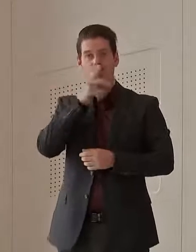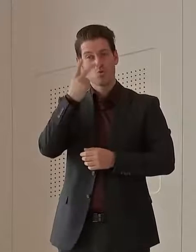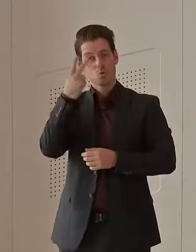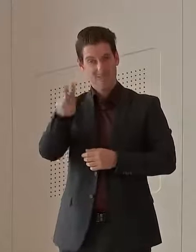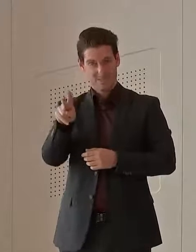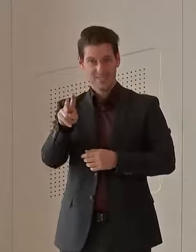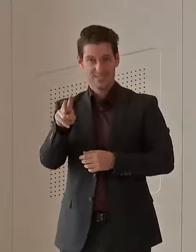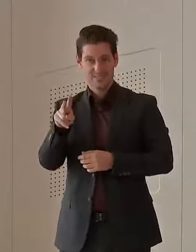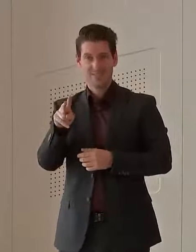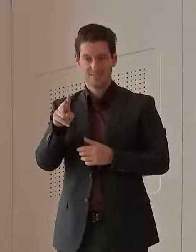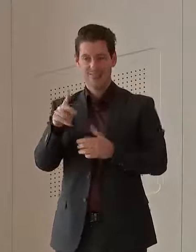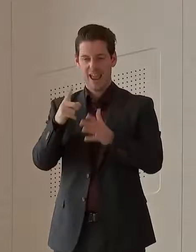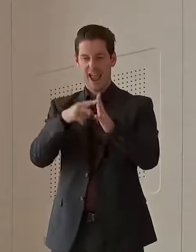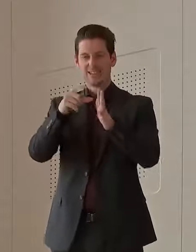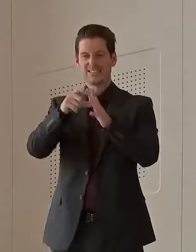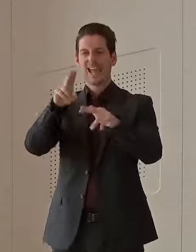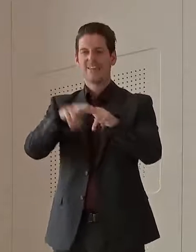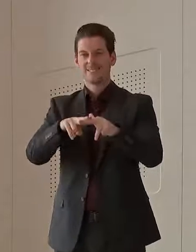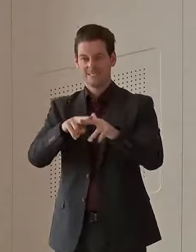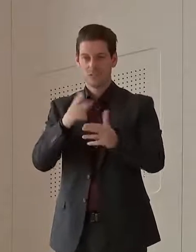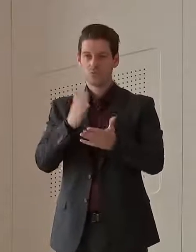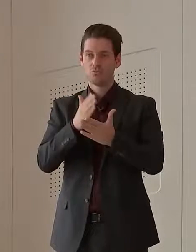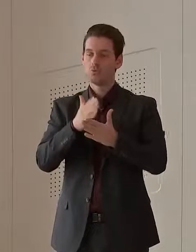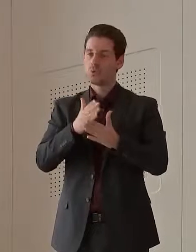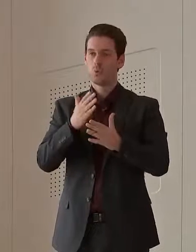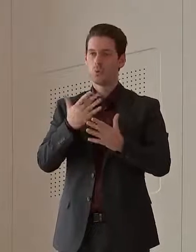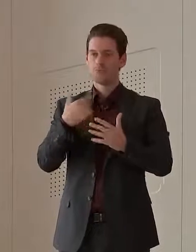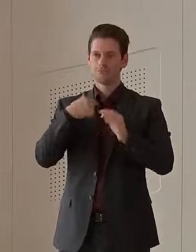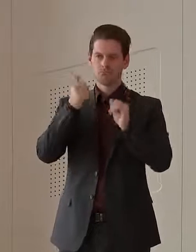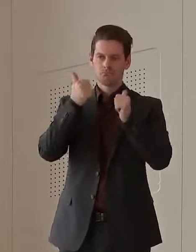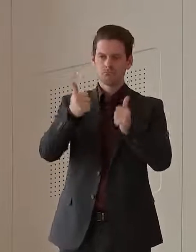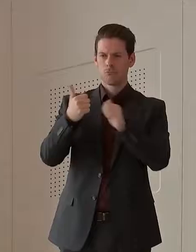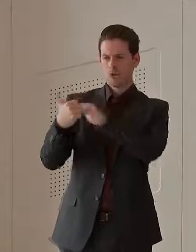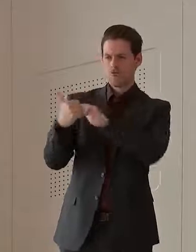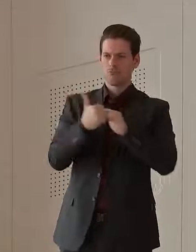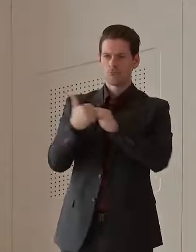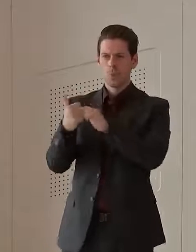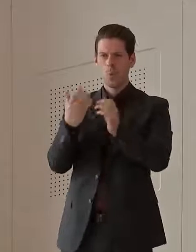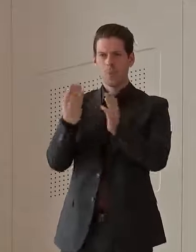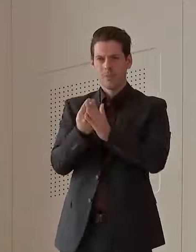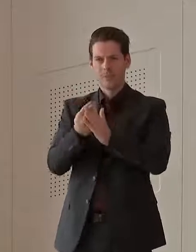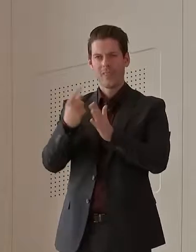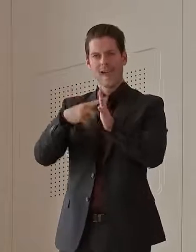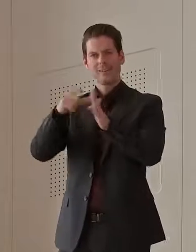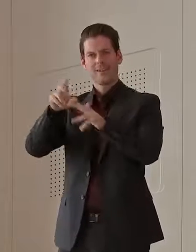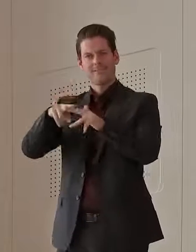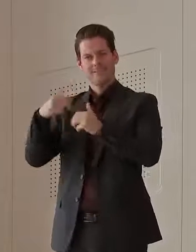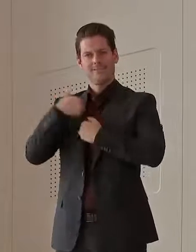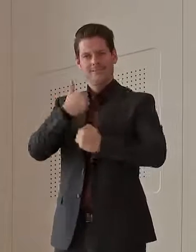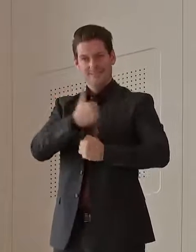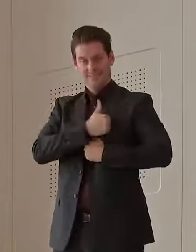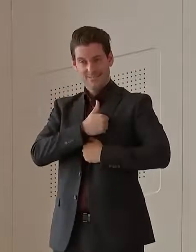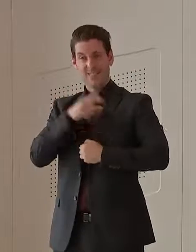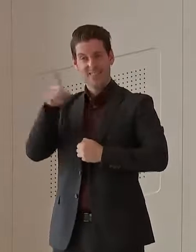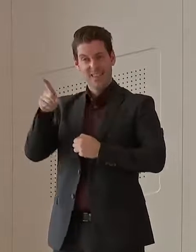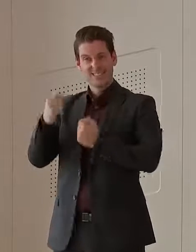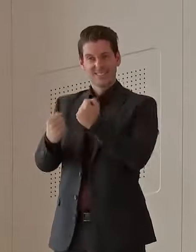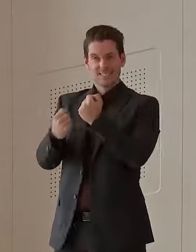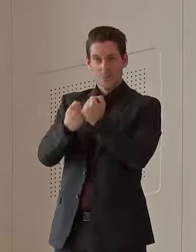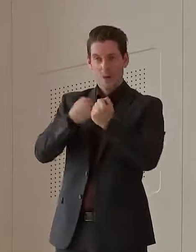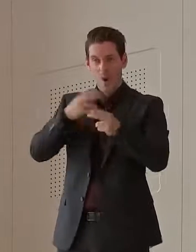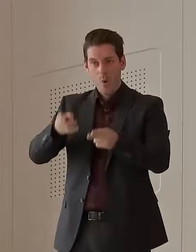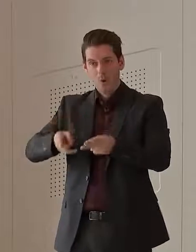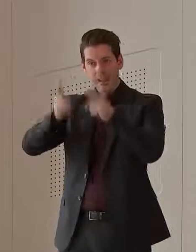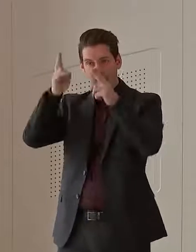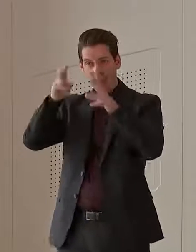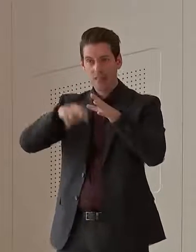people. And I thank the ADF for that. We have an amazing working relationship, and they are already assisting us in the quarantine hotels. We